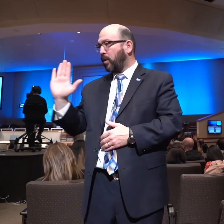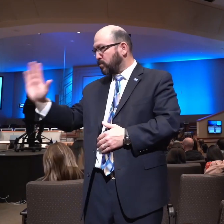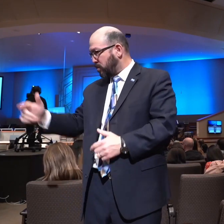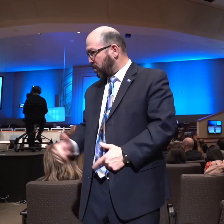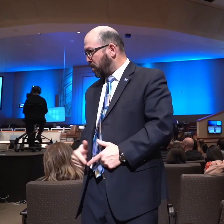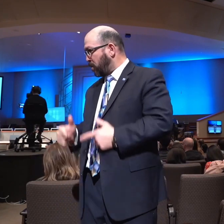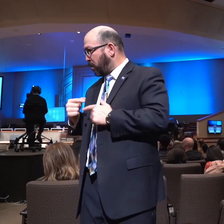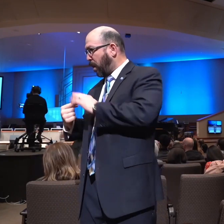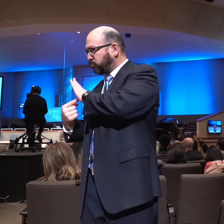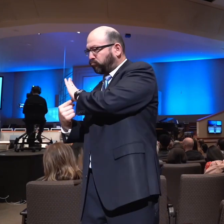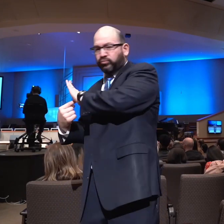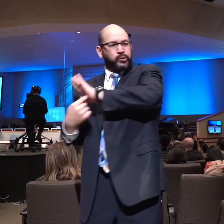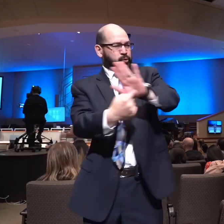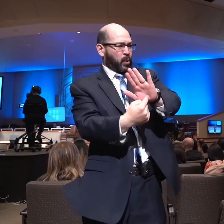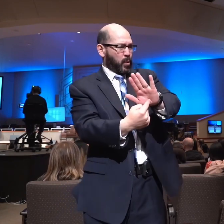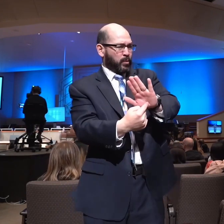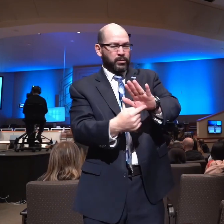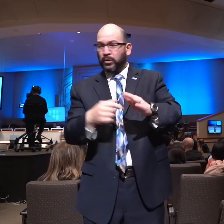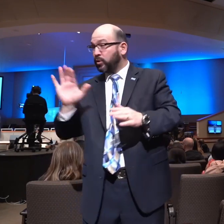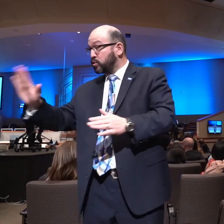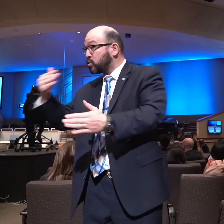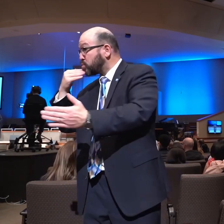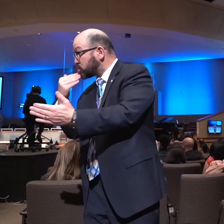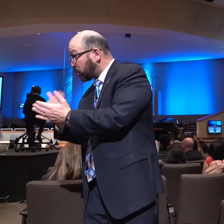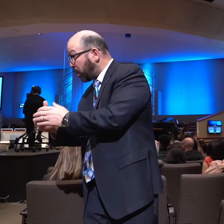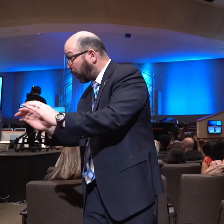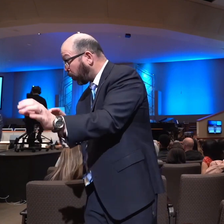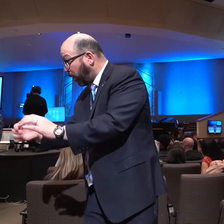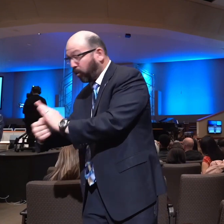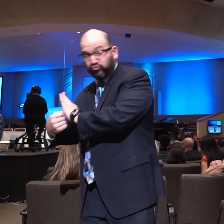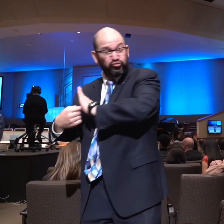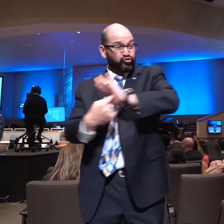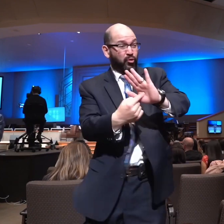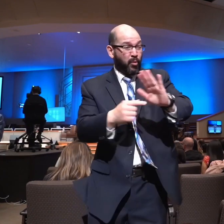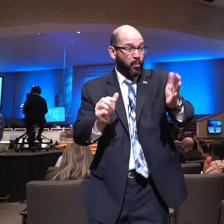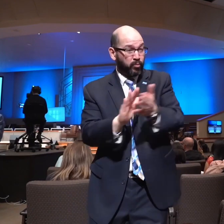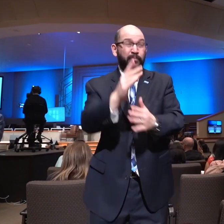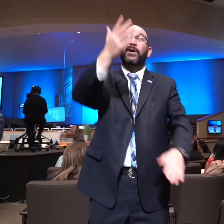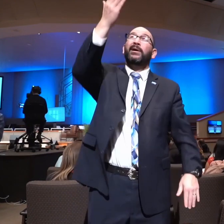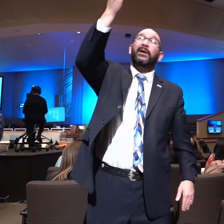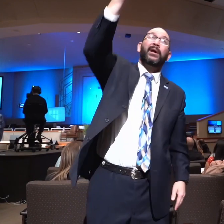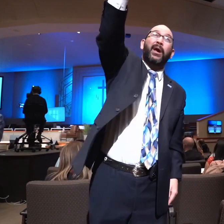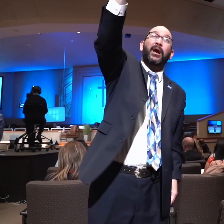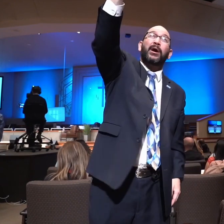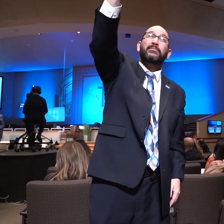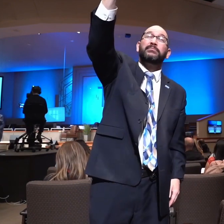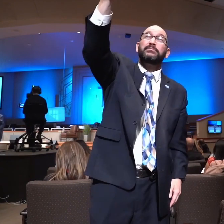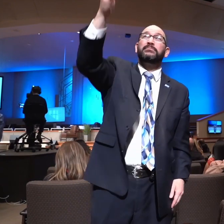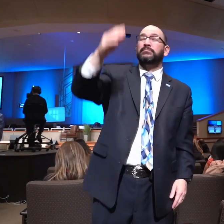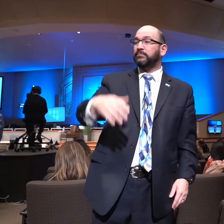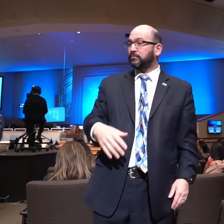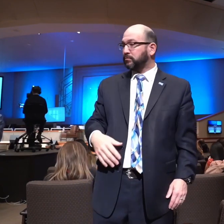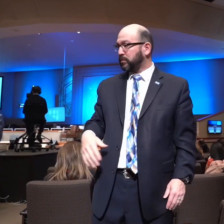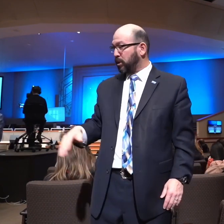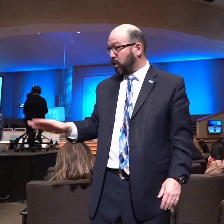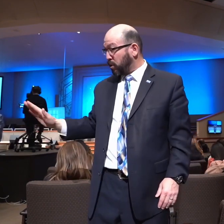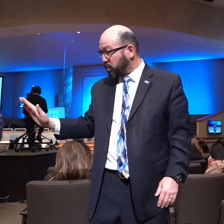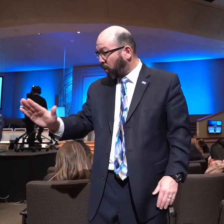see your good works and glorify your Father which is in heaven. And notice in verse 3 what the Bible says, for this, this prayer life, this is good